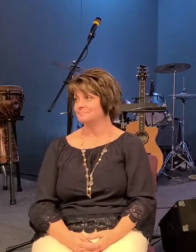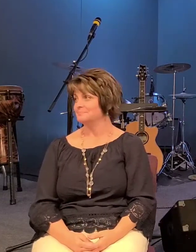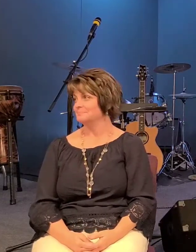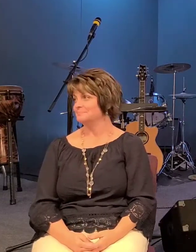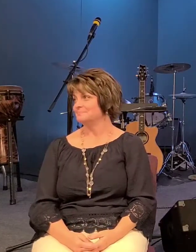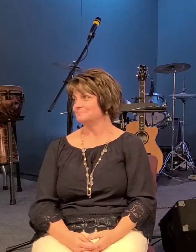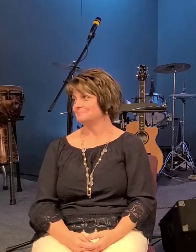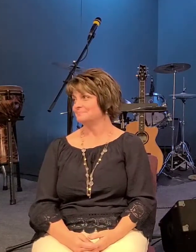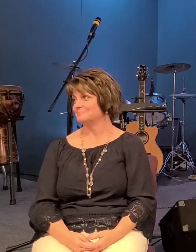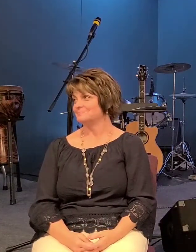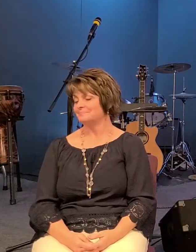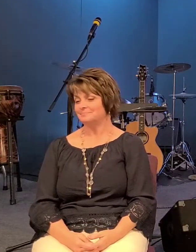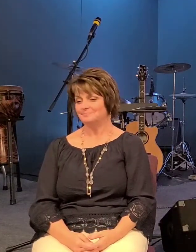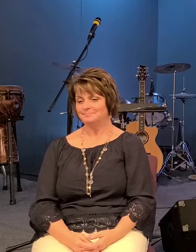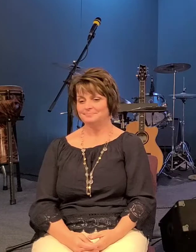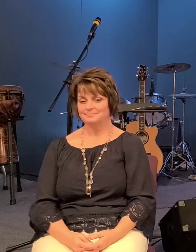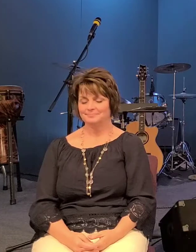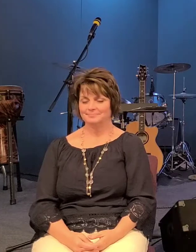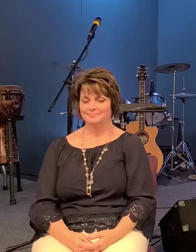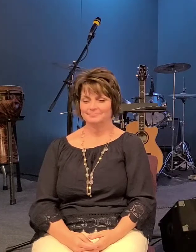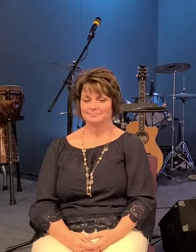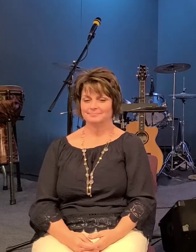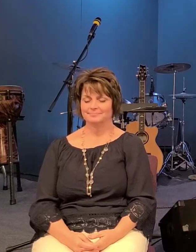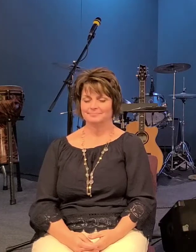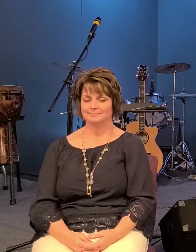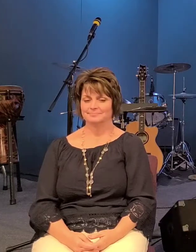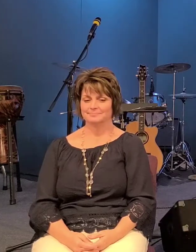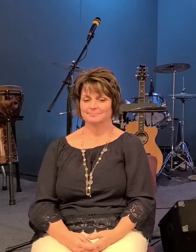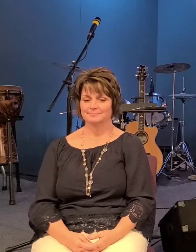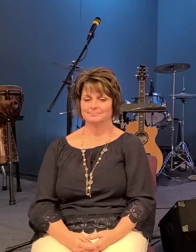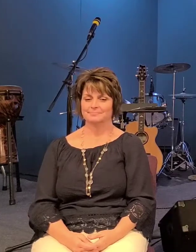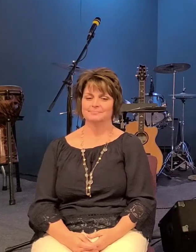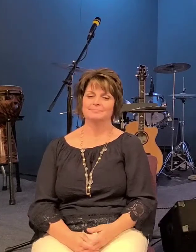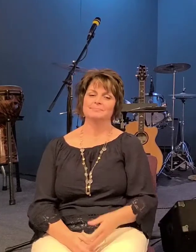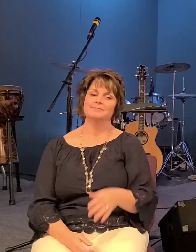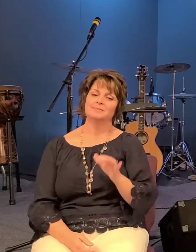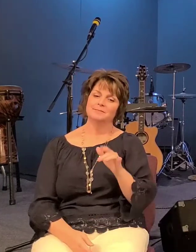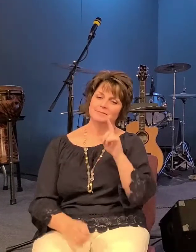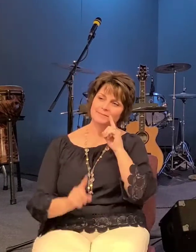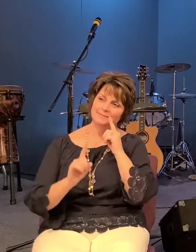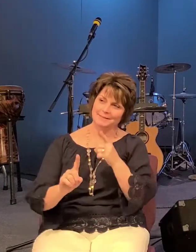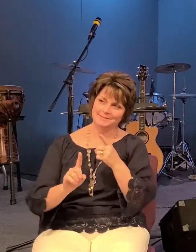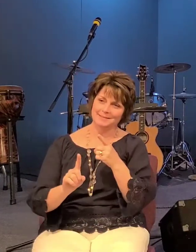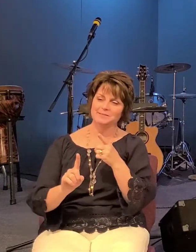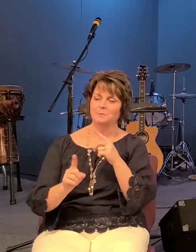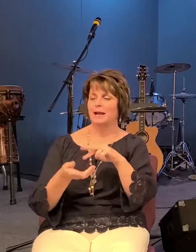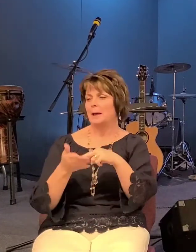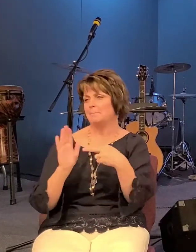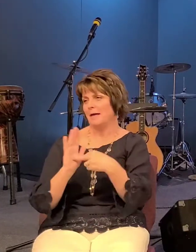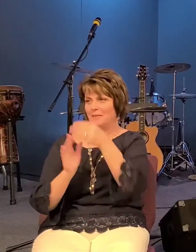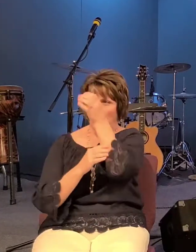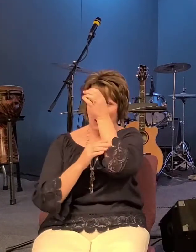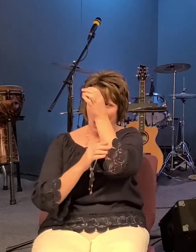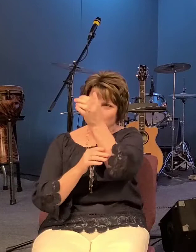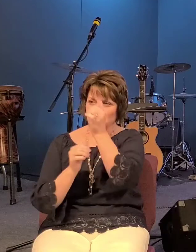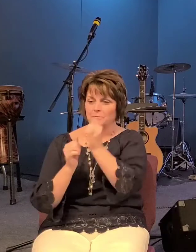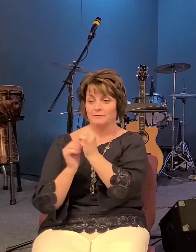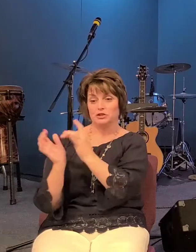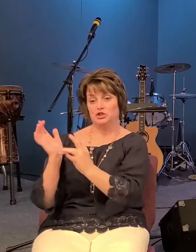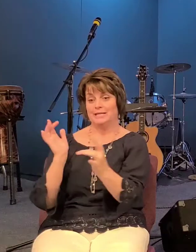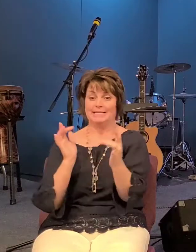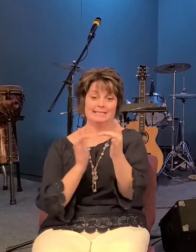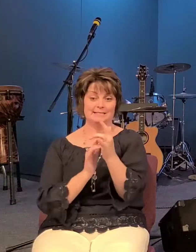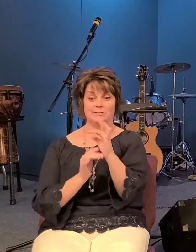this is how this idea of jesus as the rock star kind of came about because